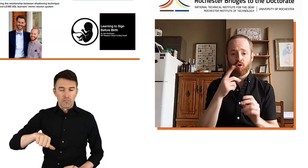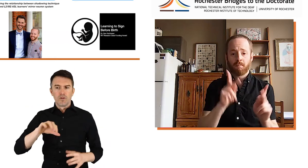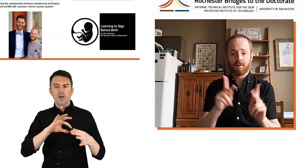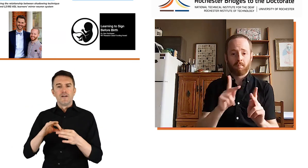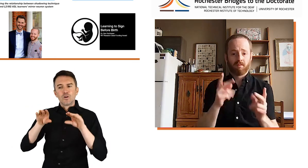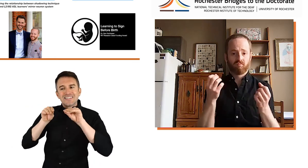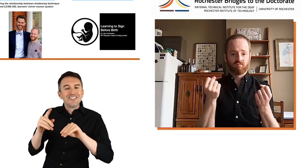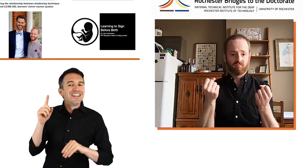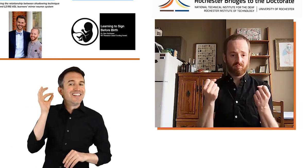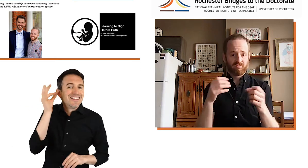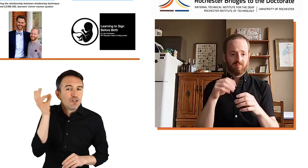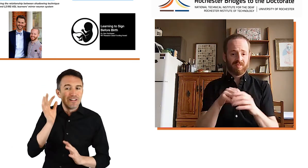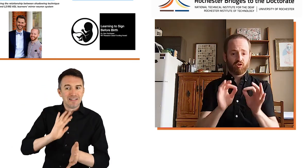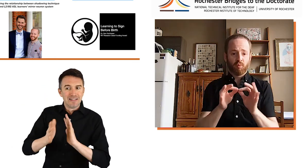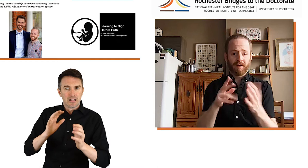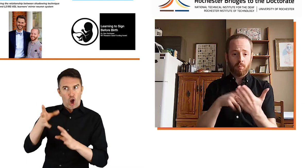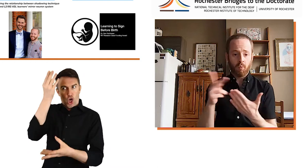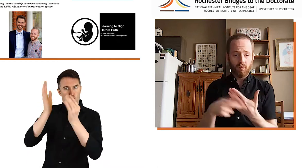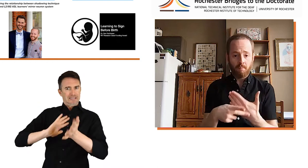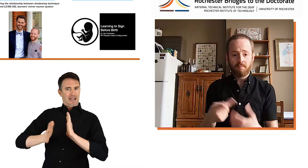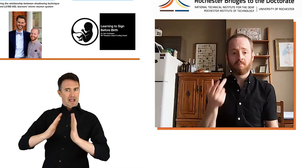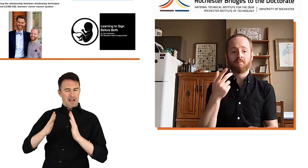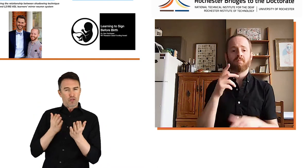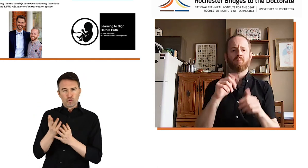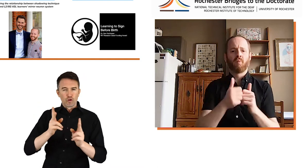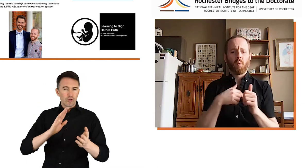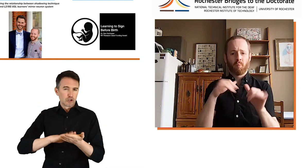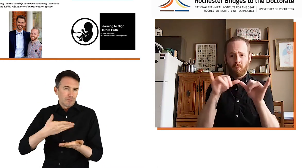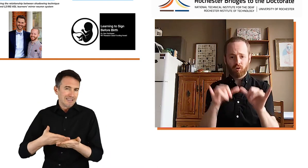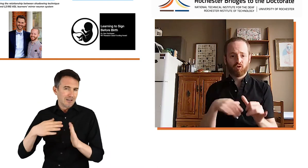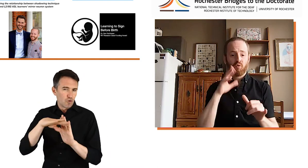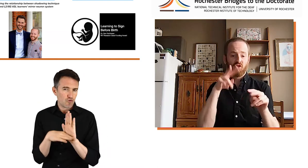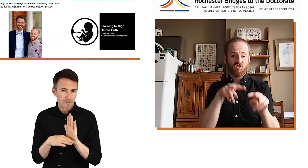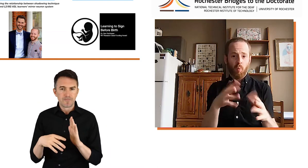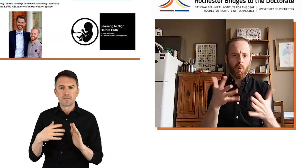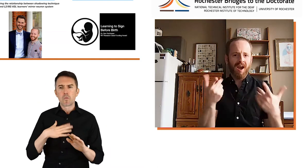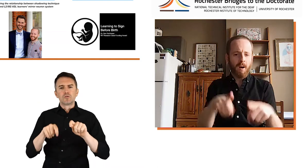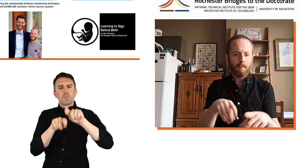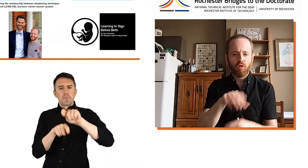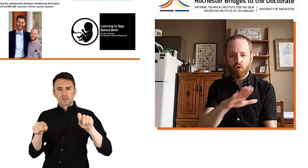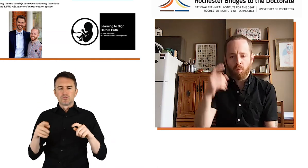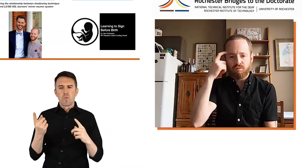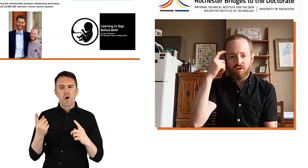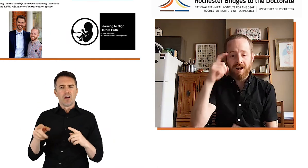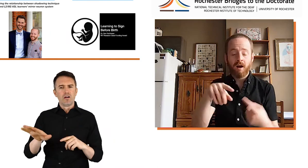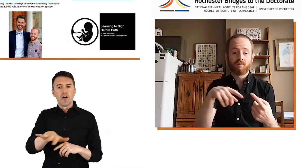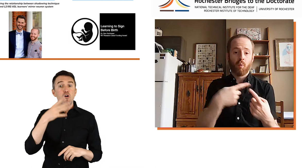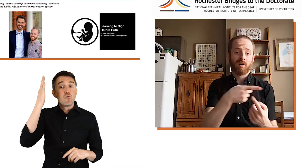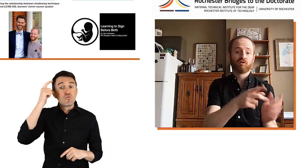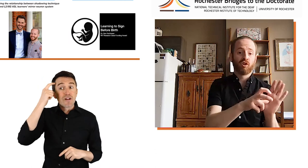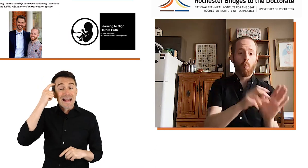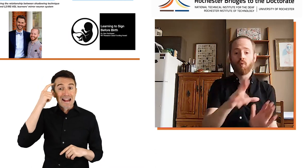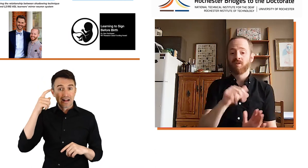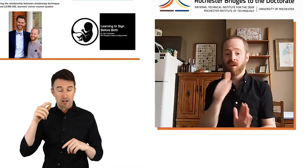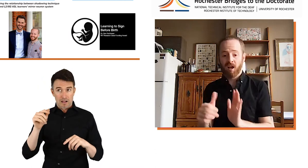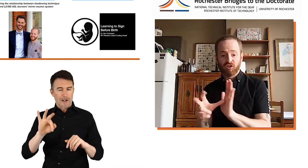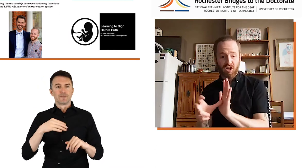for teaching hearing people sign language, specifically in our IT's interpreting program. And we want to measure what happens in their